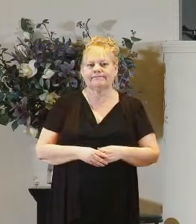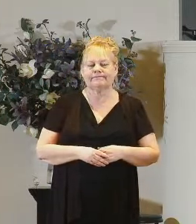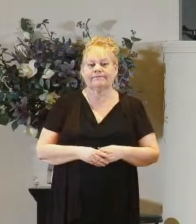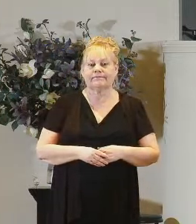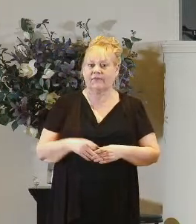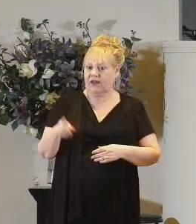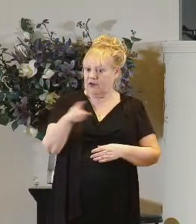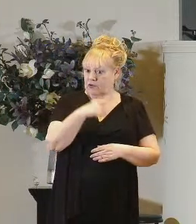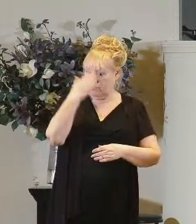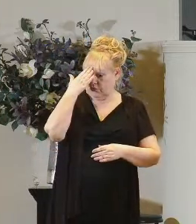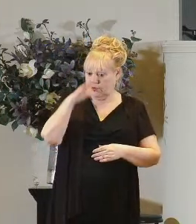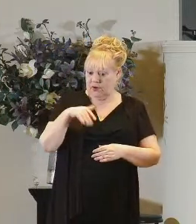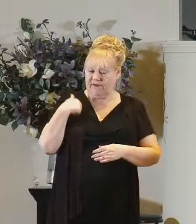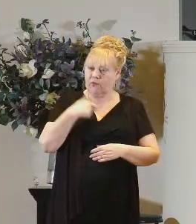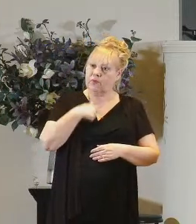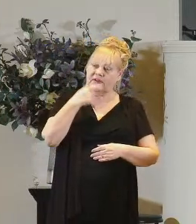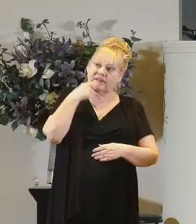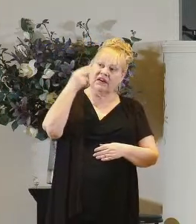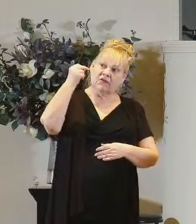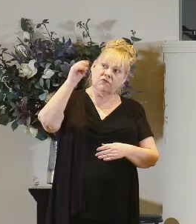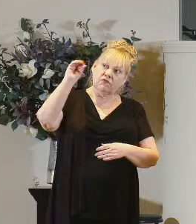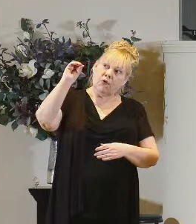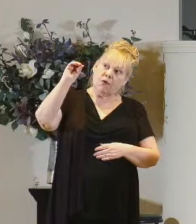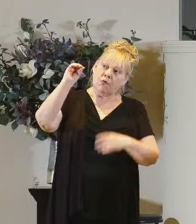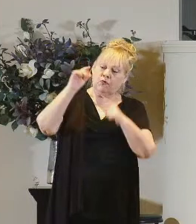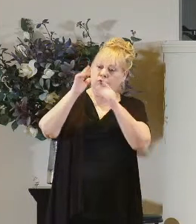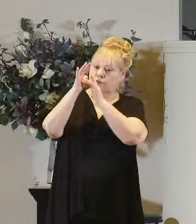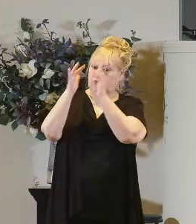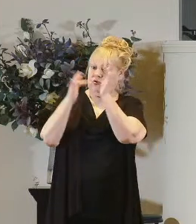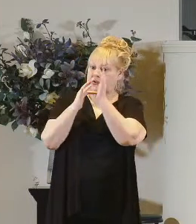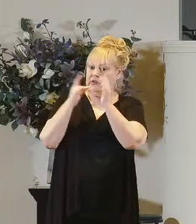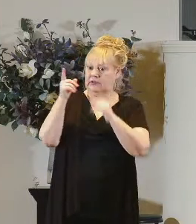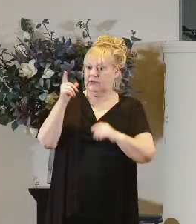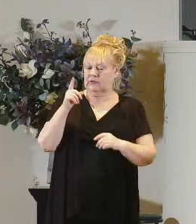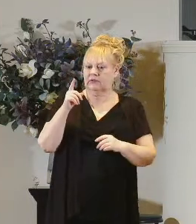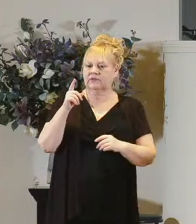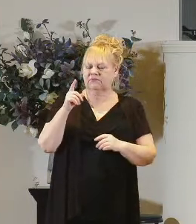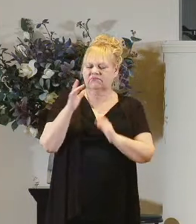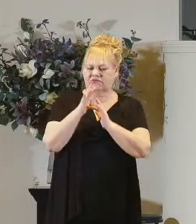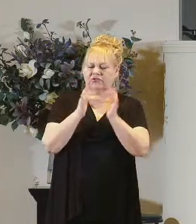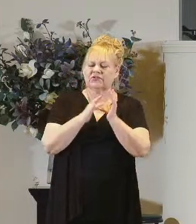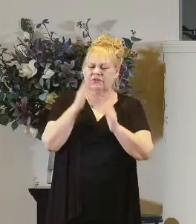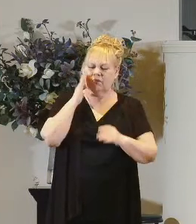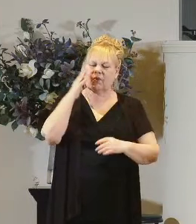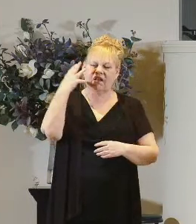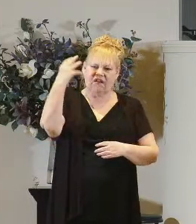and you know what if we say no to jesus he'll leave